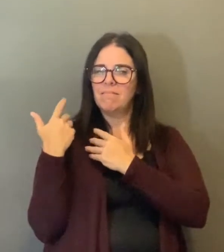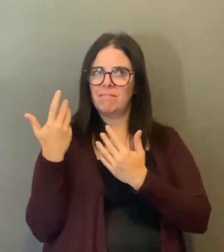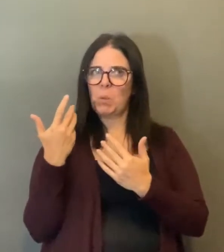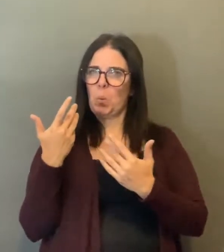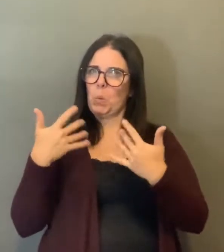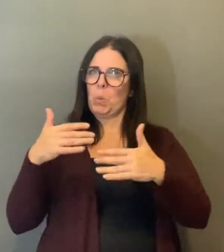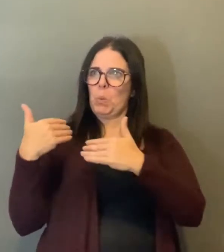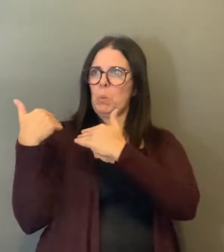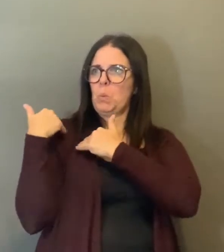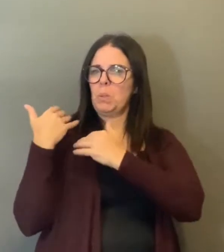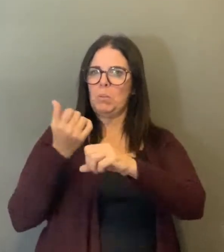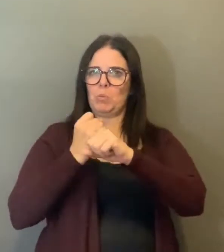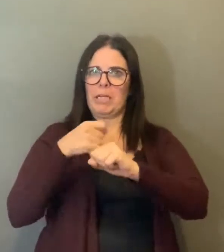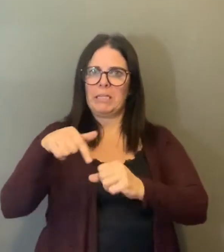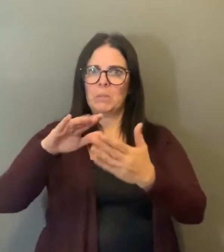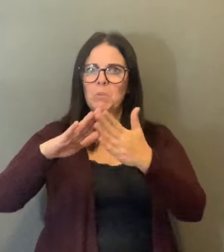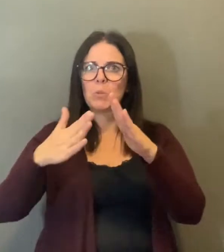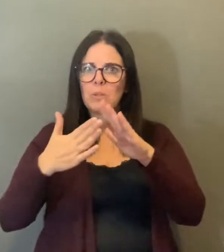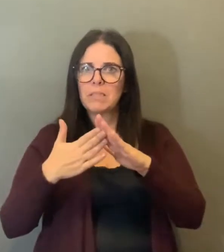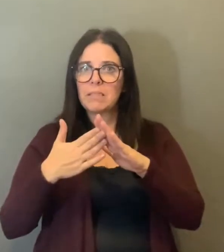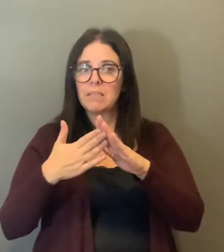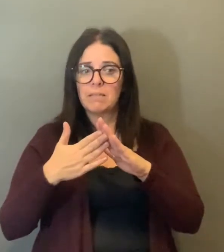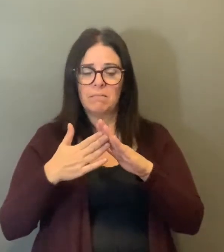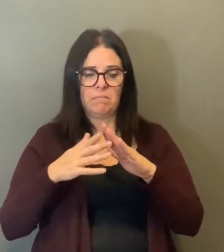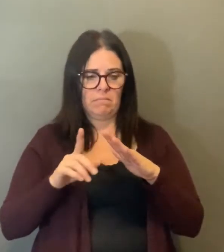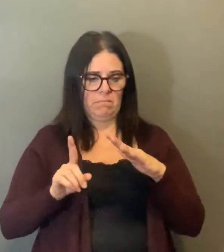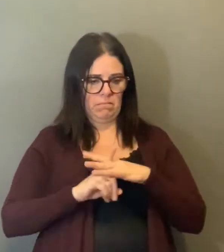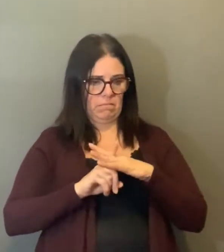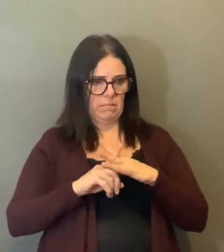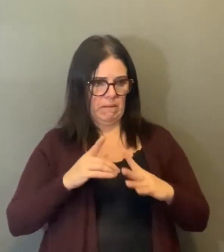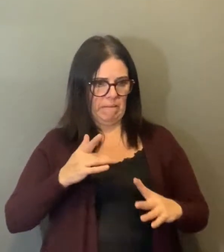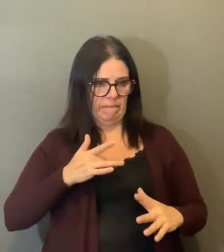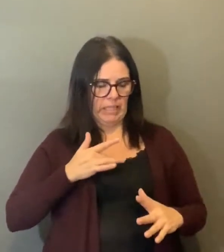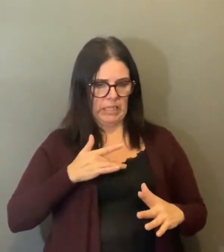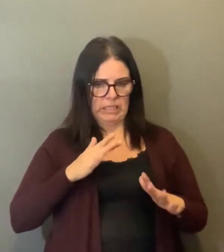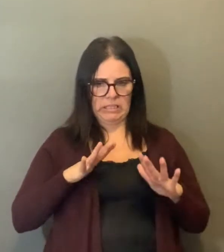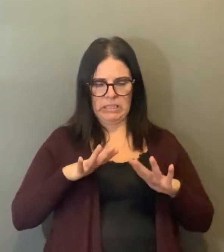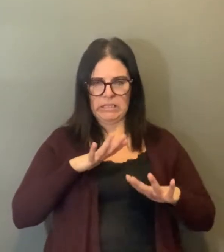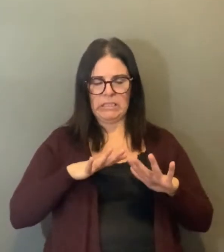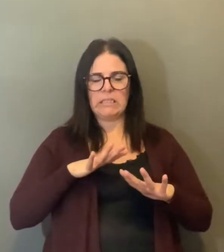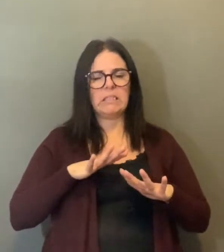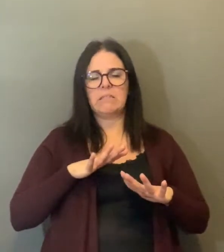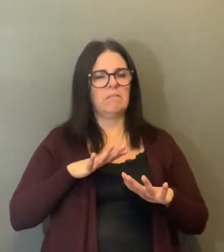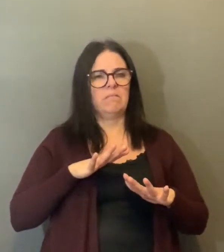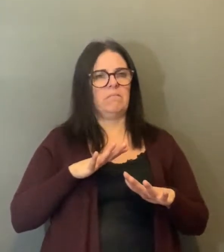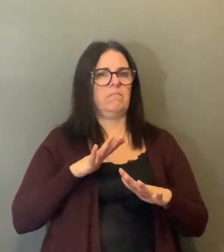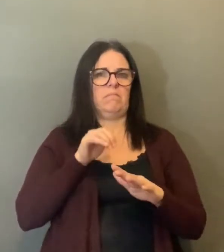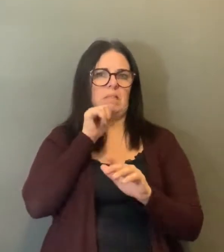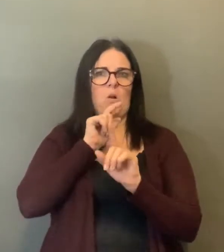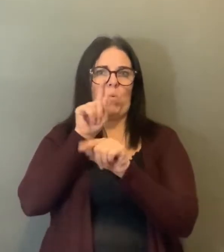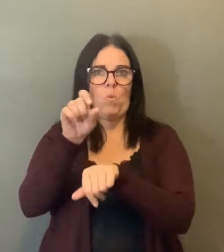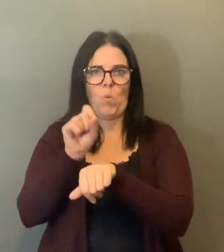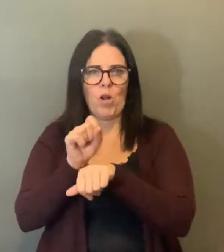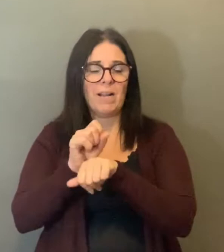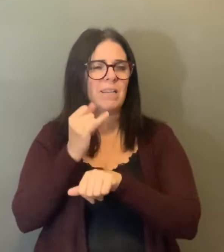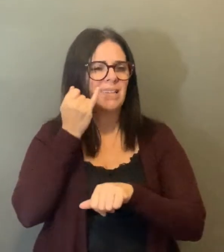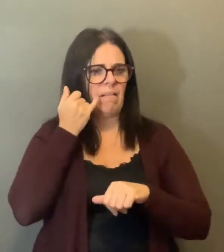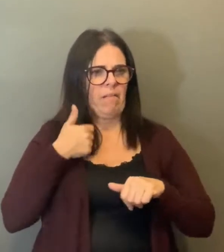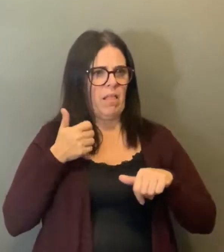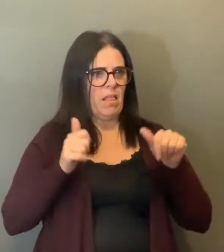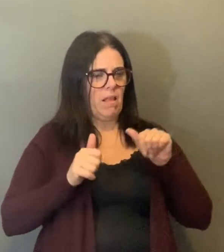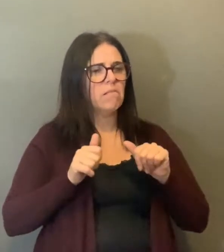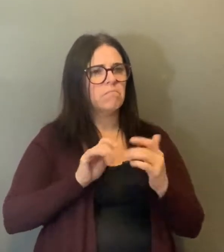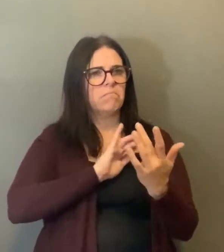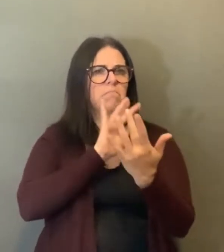And I think people should take that responsibility. This is a social responsibility on all of us. If you're symptomatic, you shouldn't go. And if there's